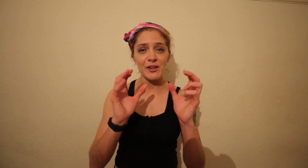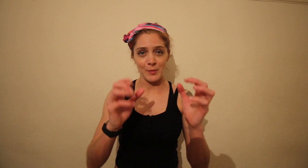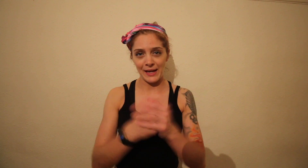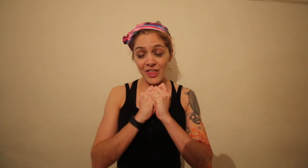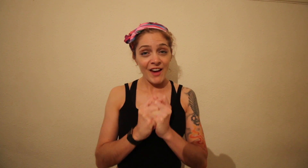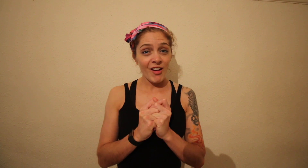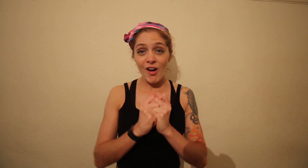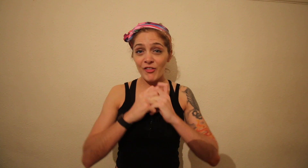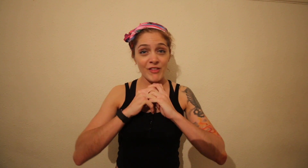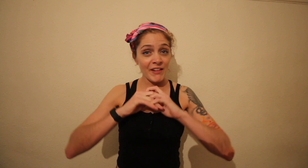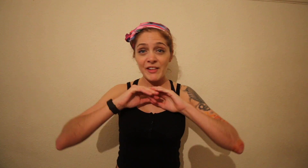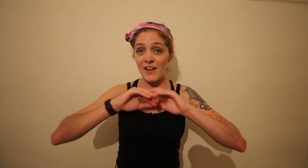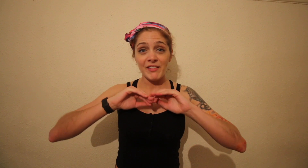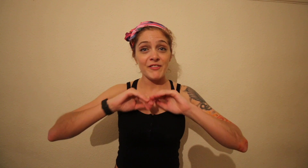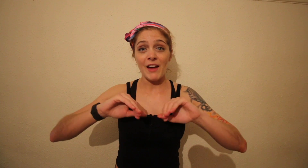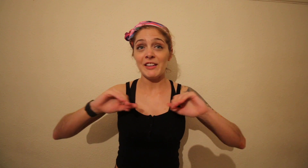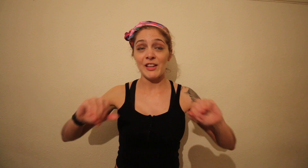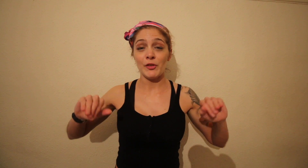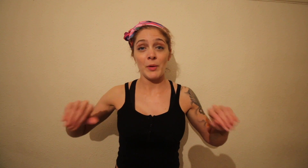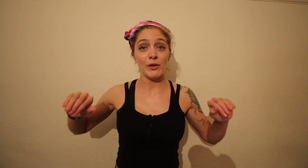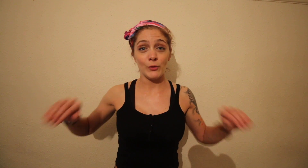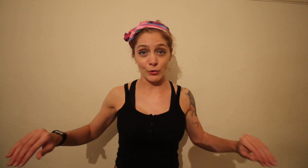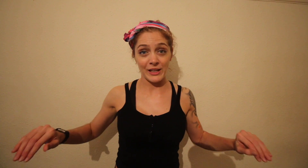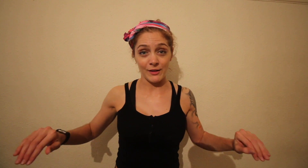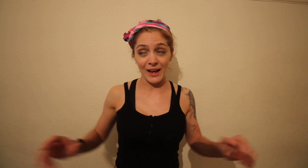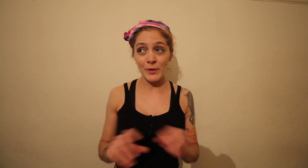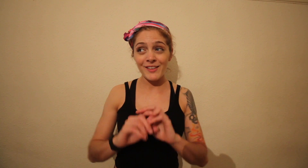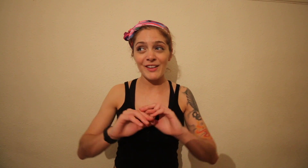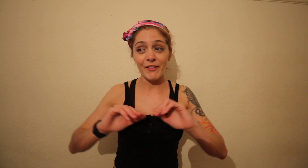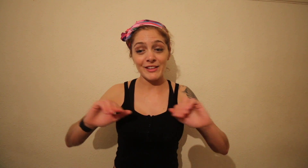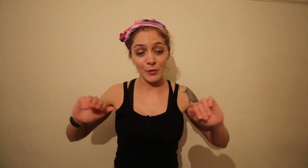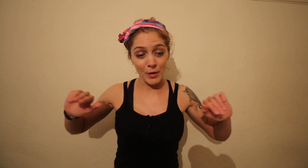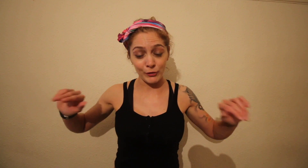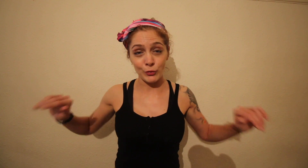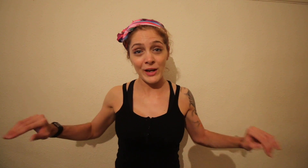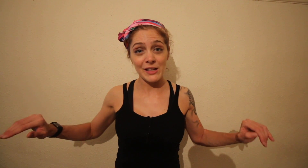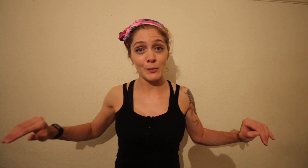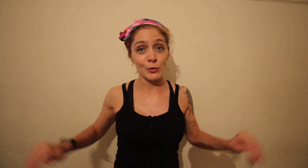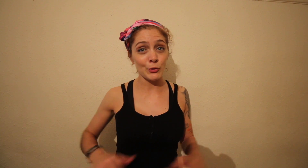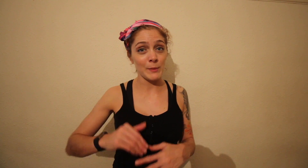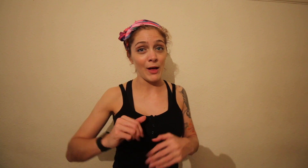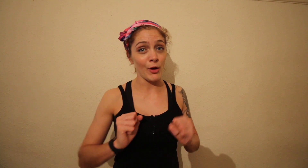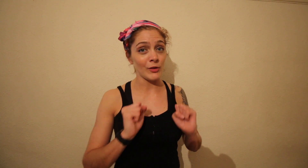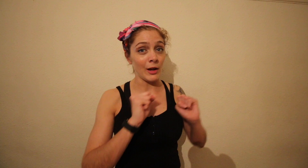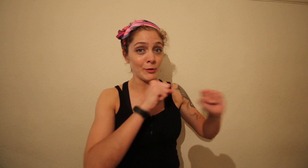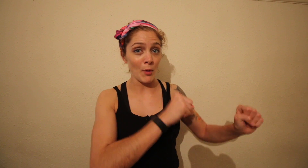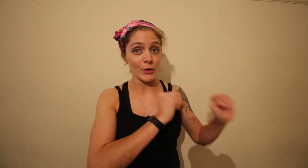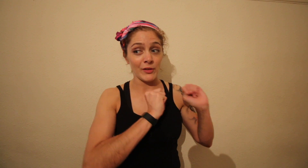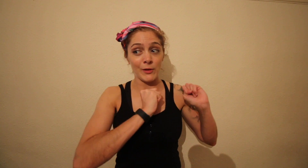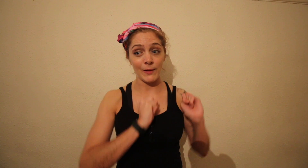me, there are very, very, very different personal trainers and when I say very different personal trainers, I'm not talking about those that like to box and those